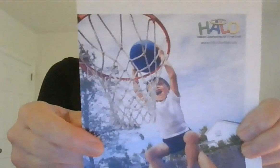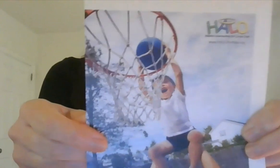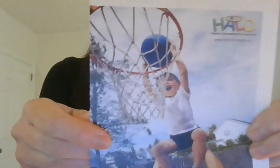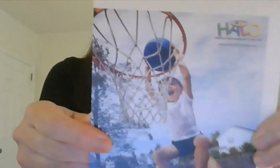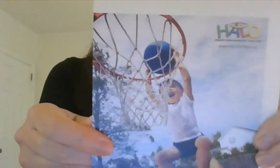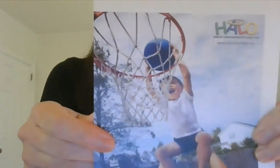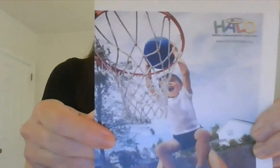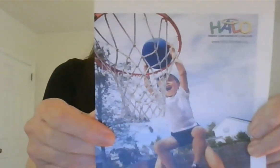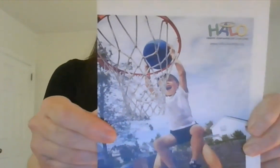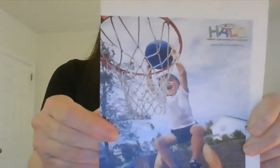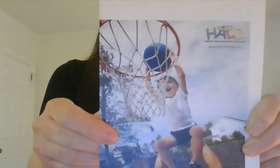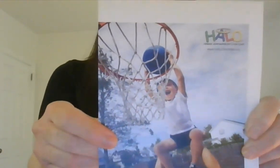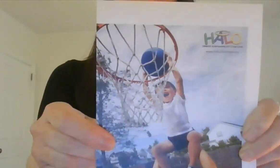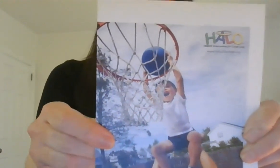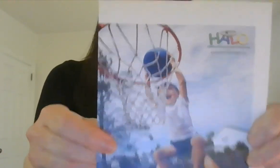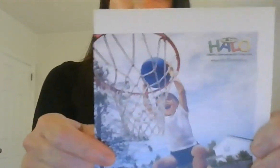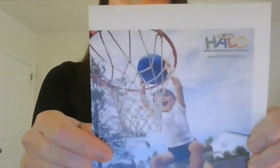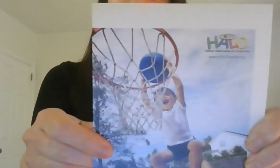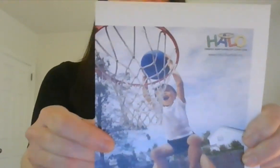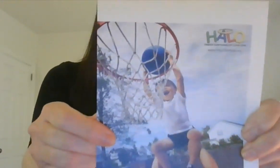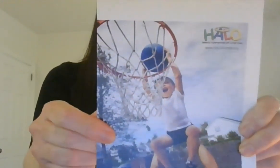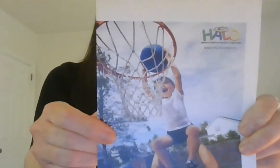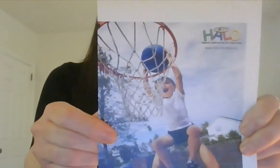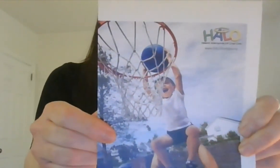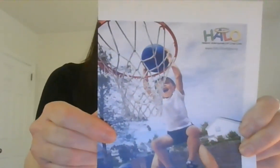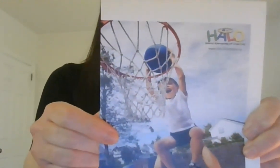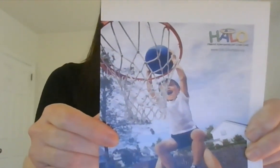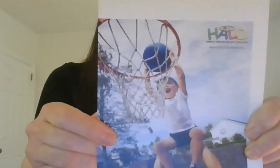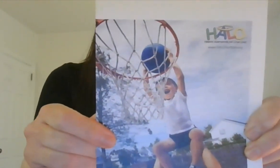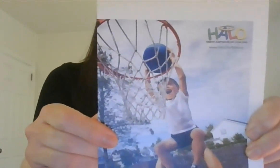Playing and exercising is good for our bodies. It makes us feel happy.